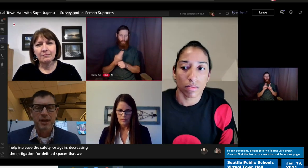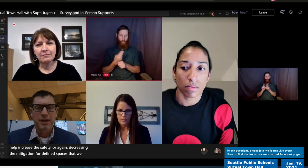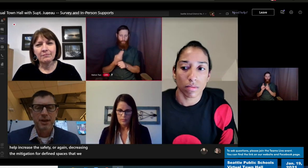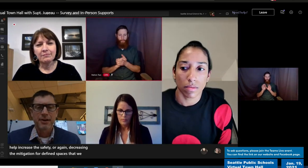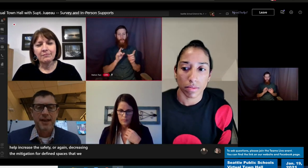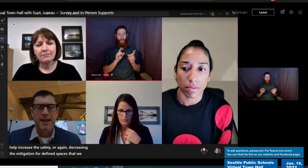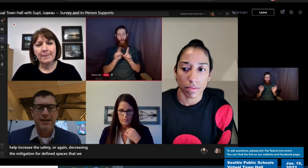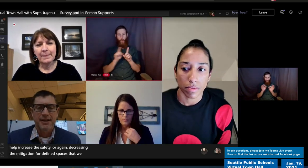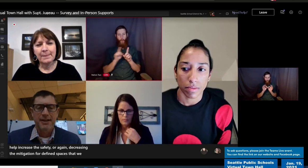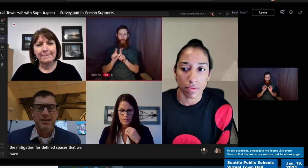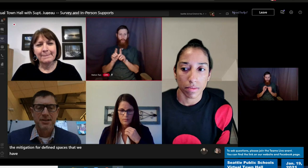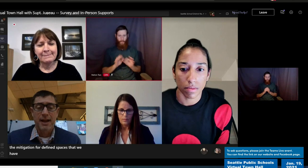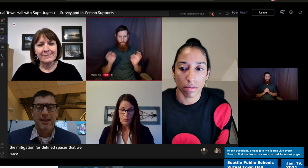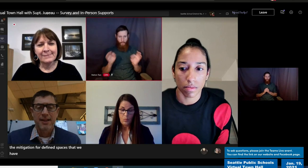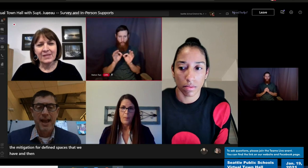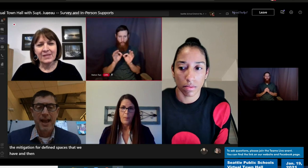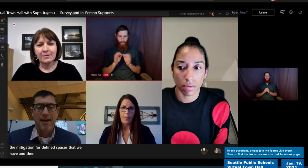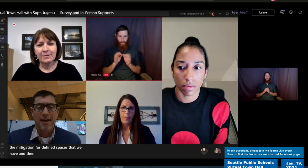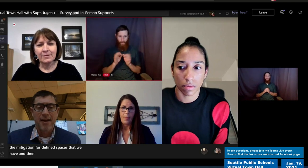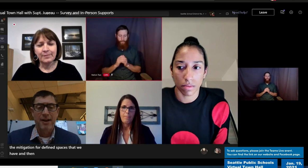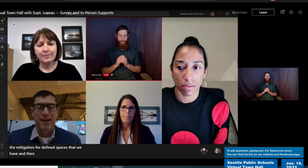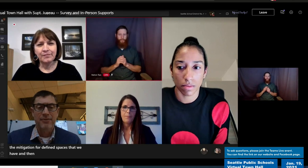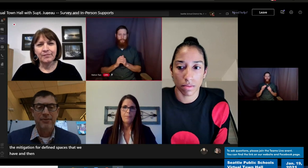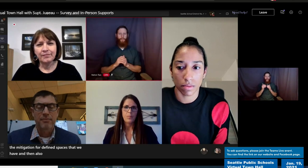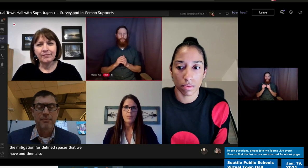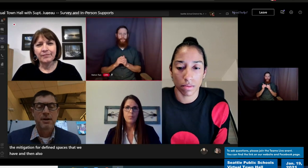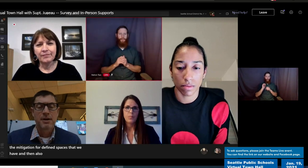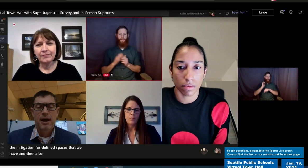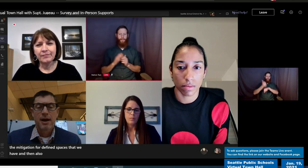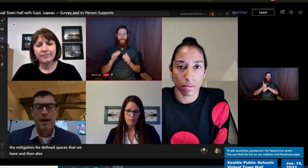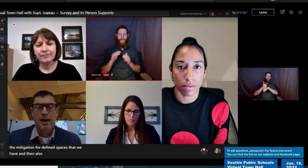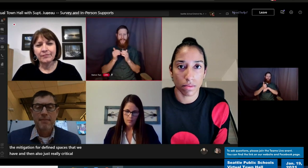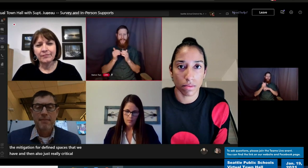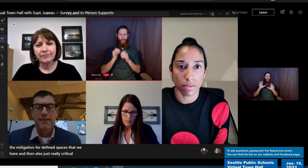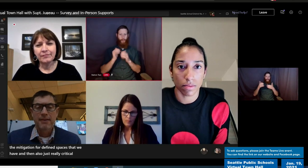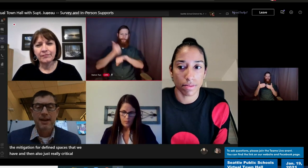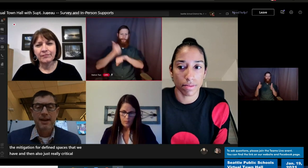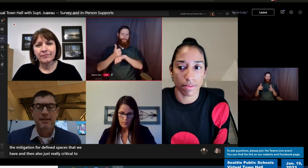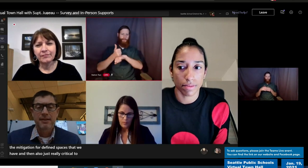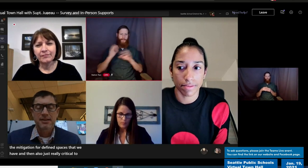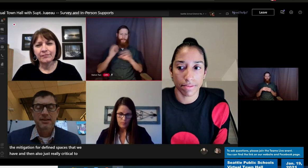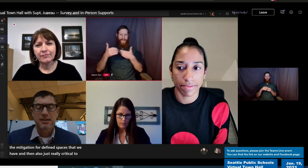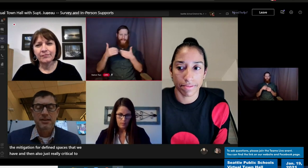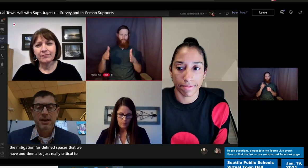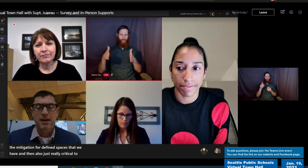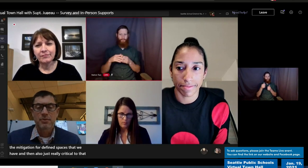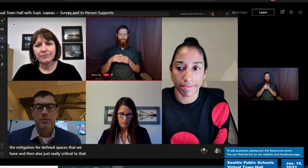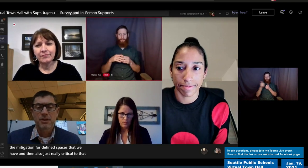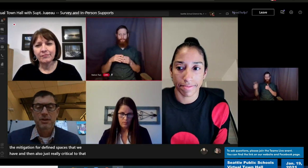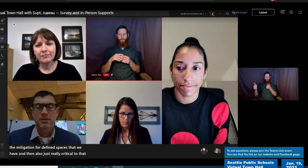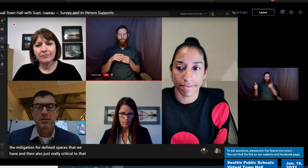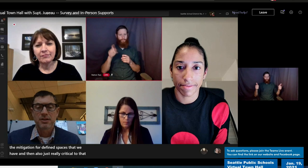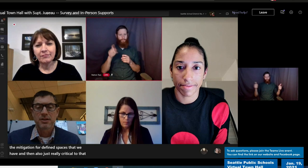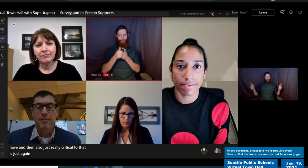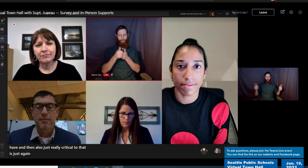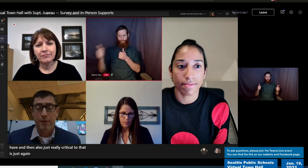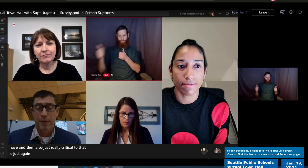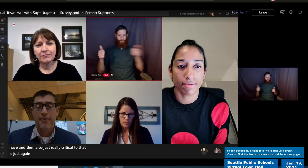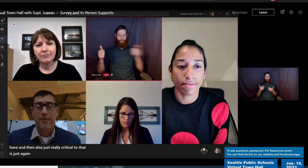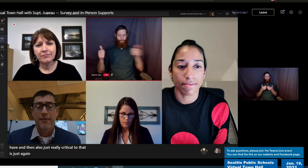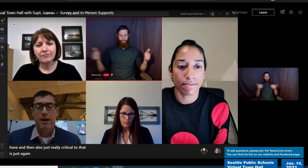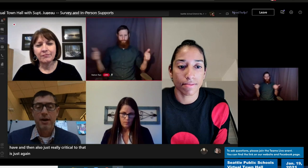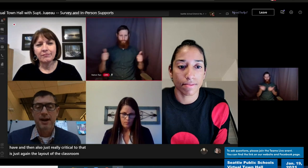to that is just the, again, the layout of the classroom. Again, maintaining the distances between students throughout the